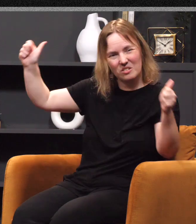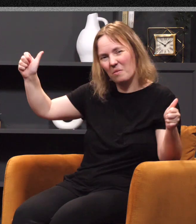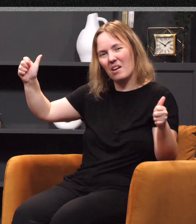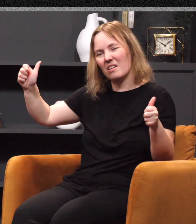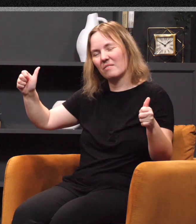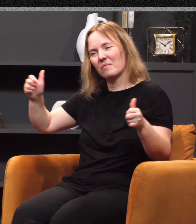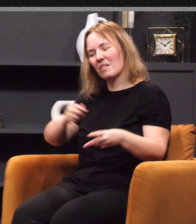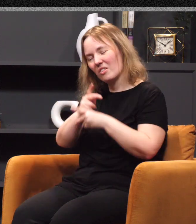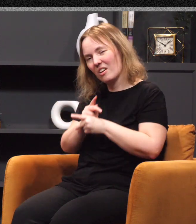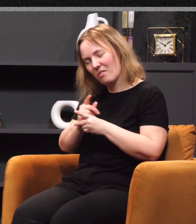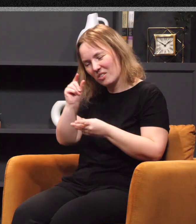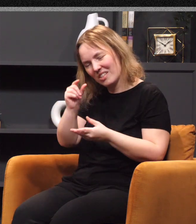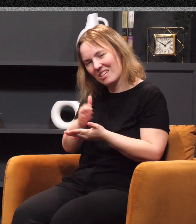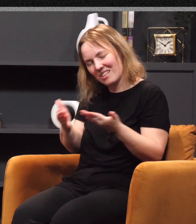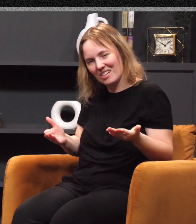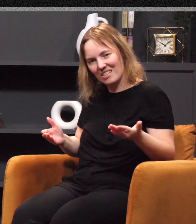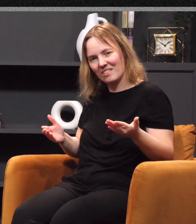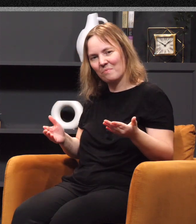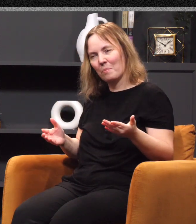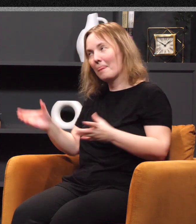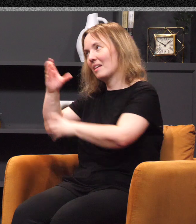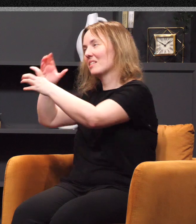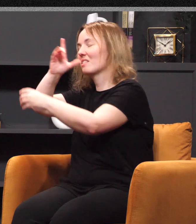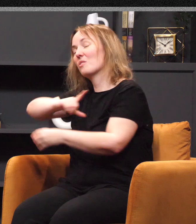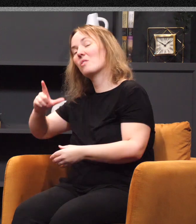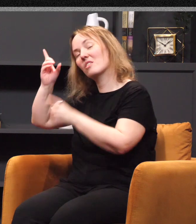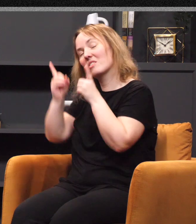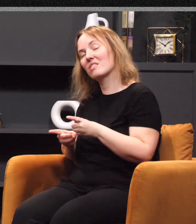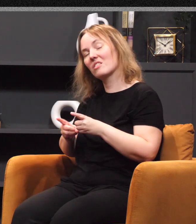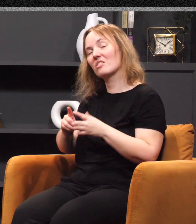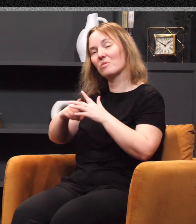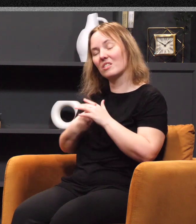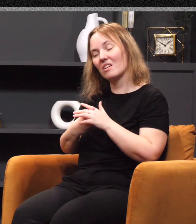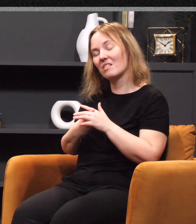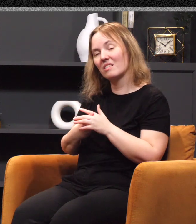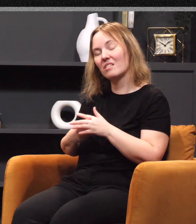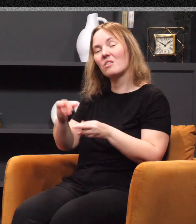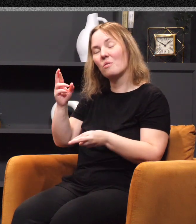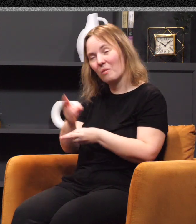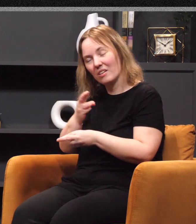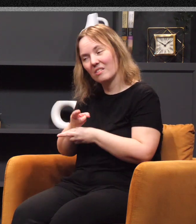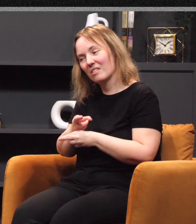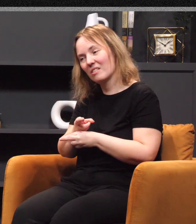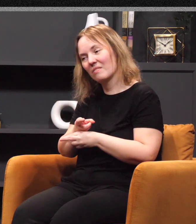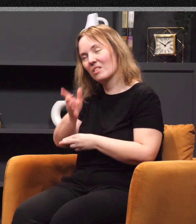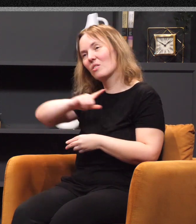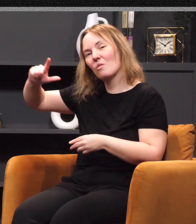and seek the Lord in your decisions, then you will begin to see on a regular basis the Lord recovering every area of your